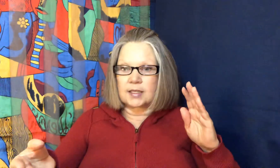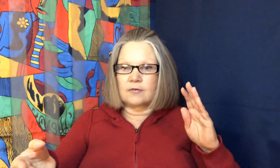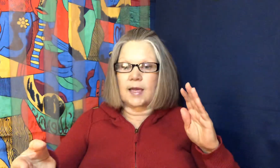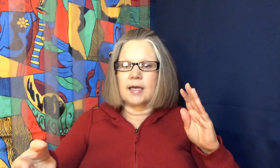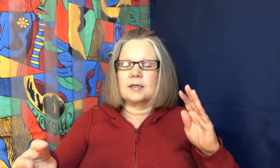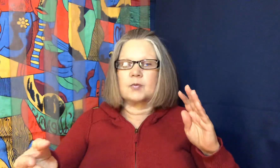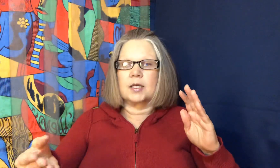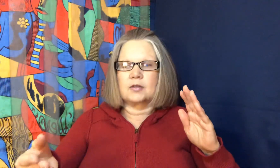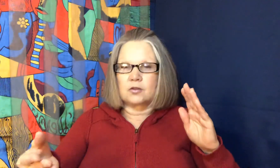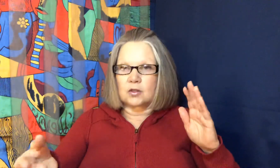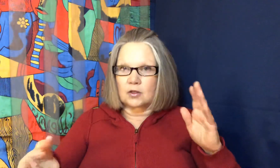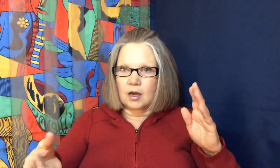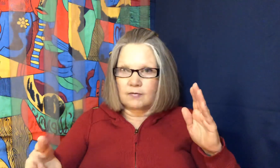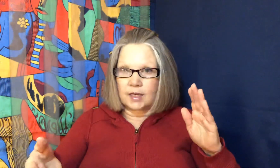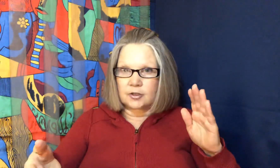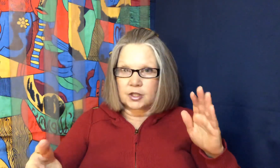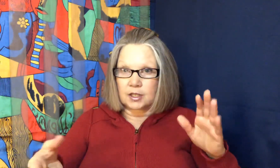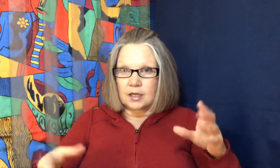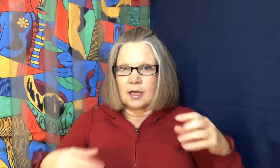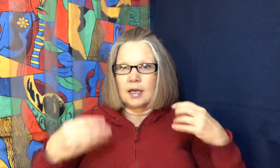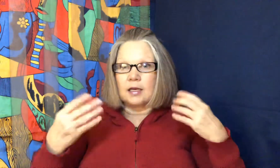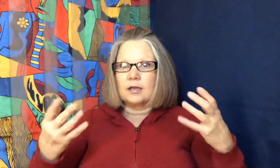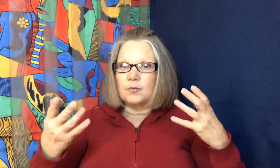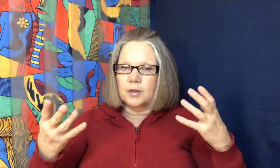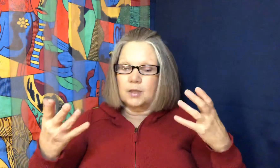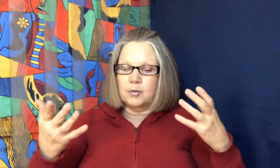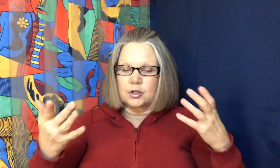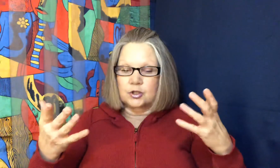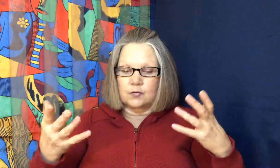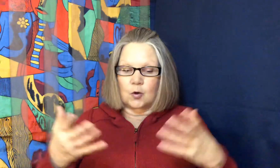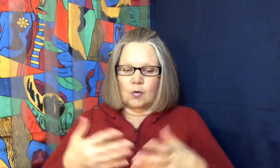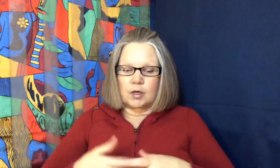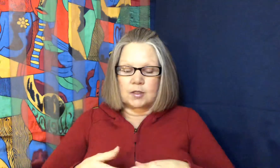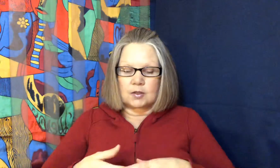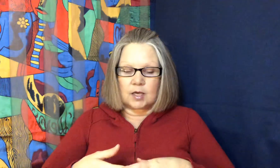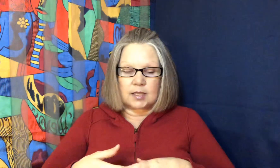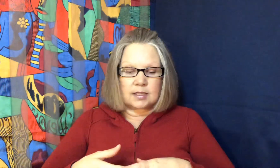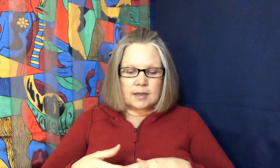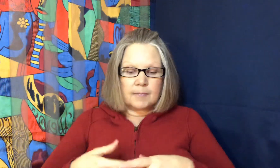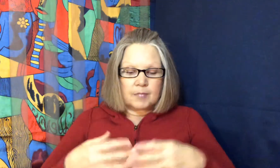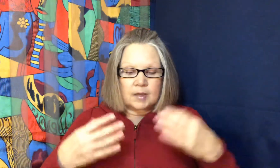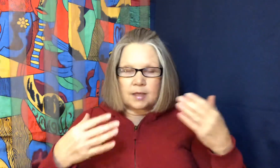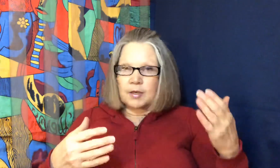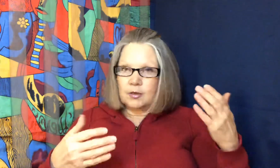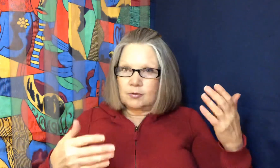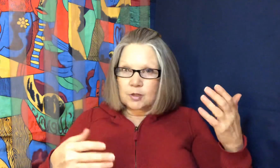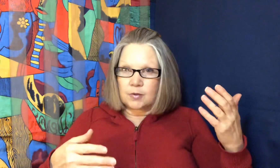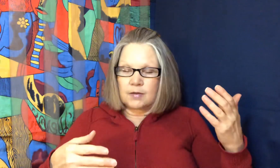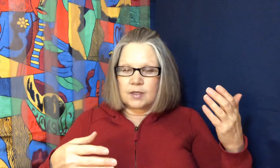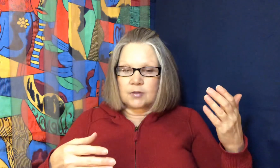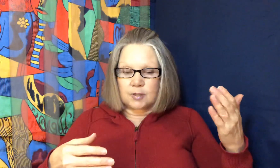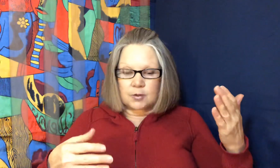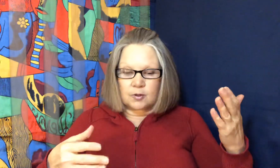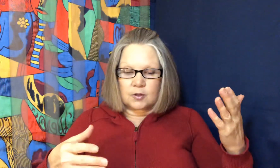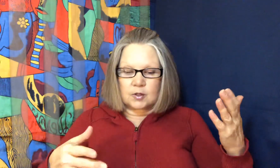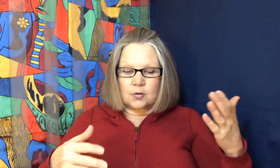advantage because there's a lot of energy and it can really push you forward so guys let me know which one of these rituals or